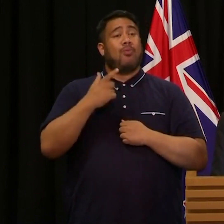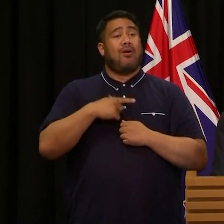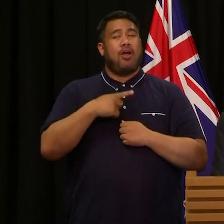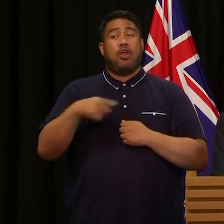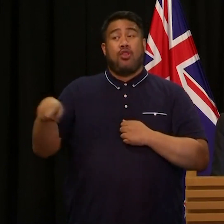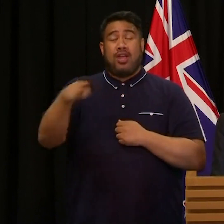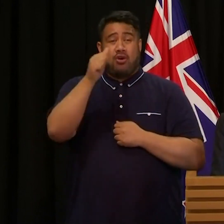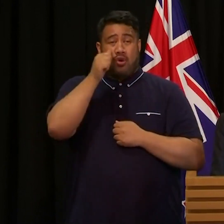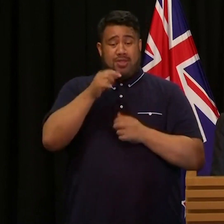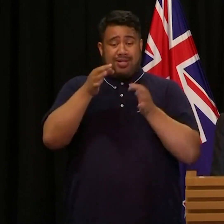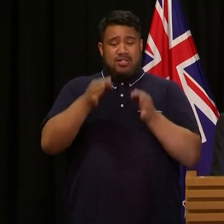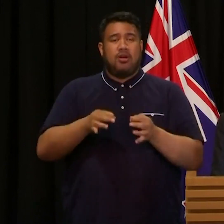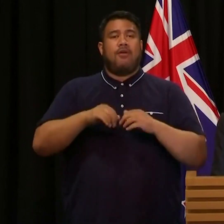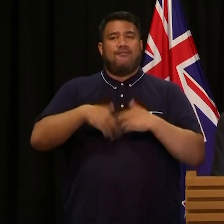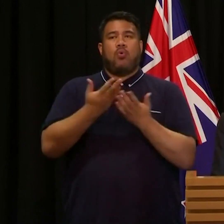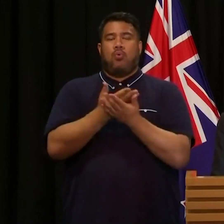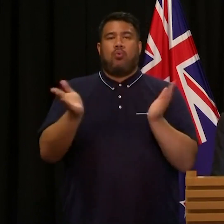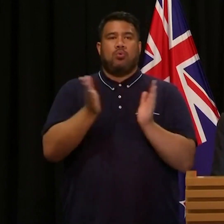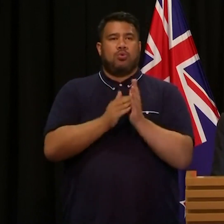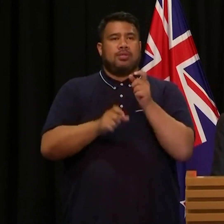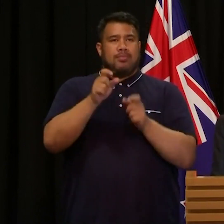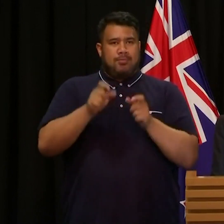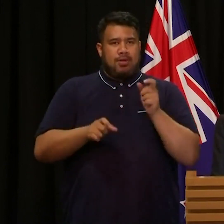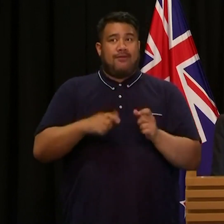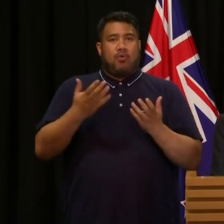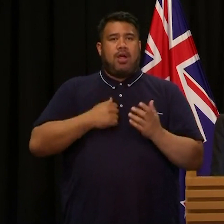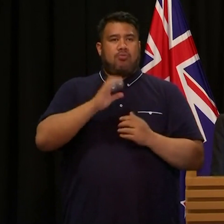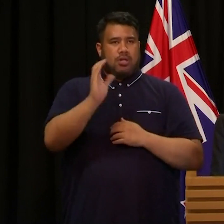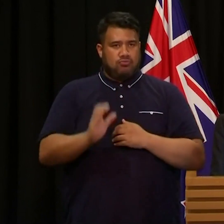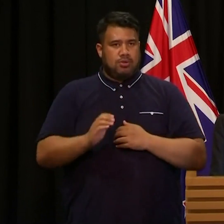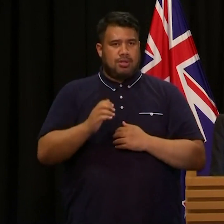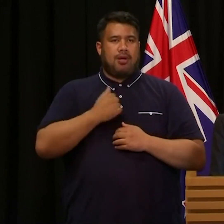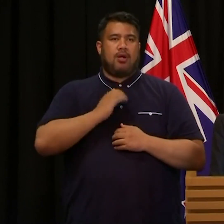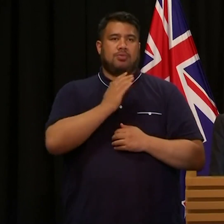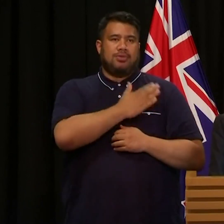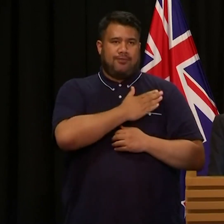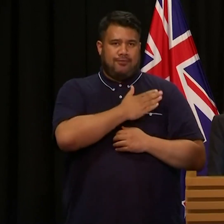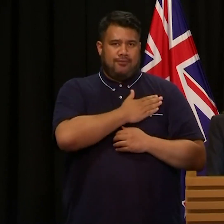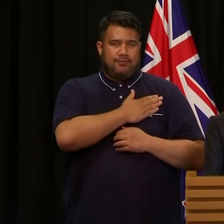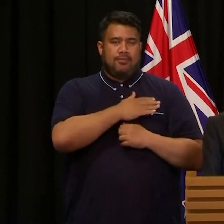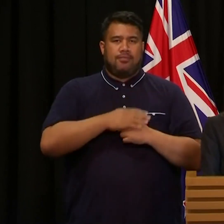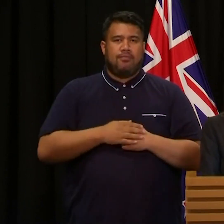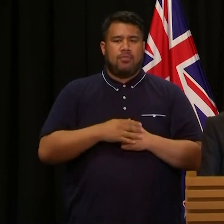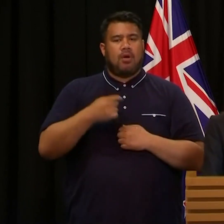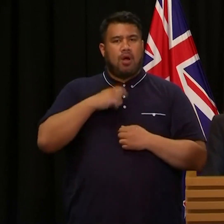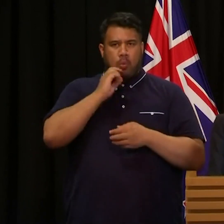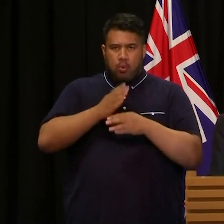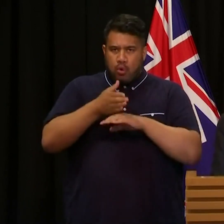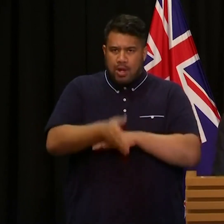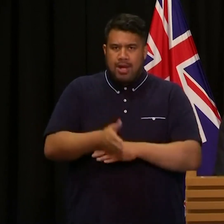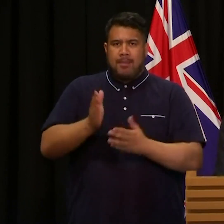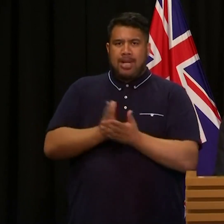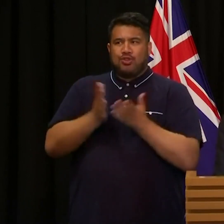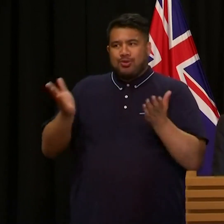about all of us. It's in the national interest, and it's about safety. I will work hard to retain that support